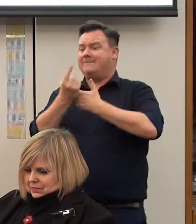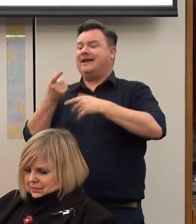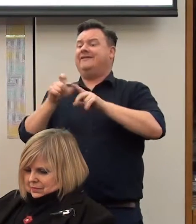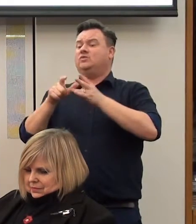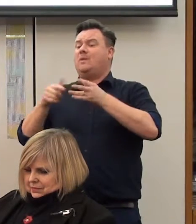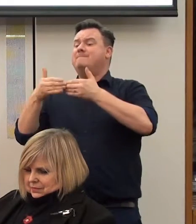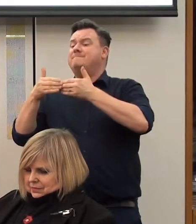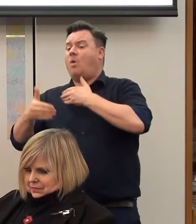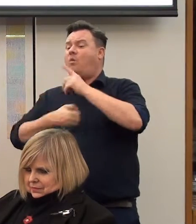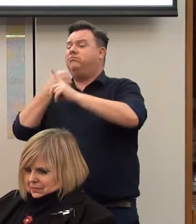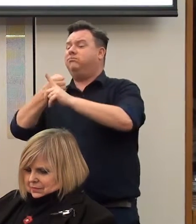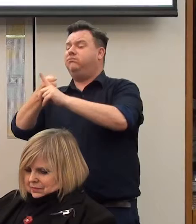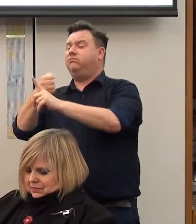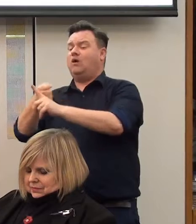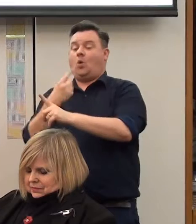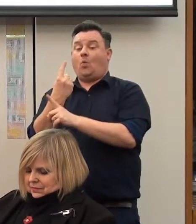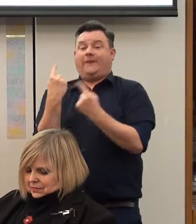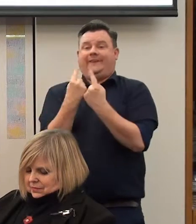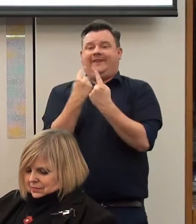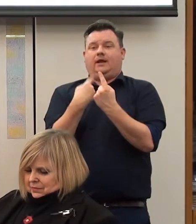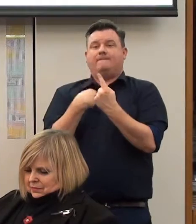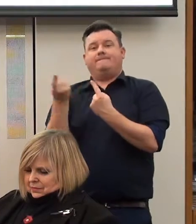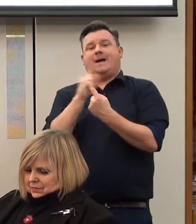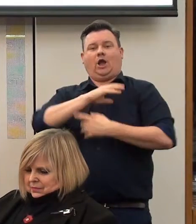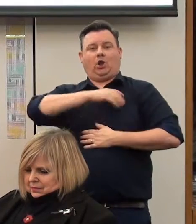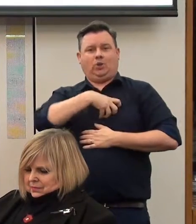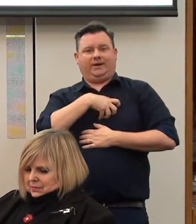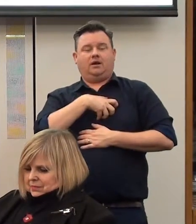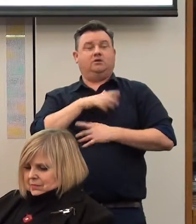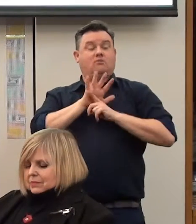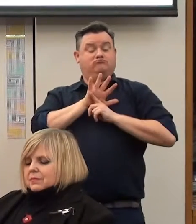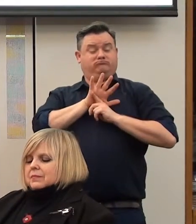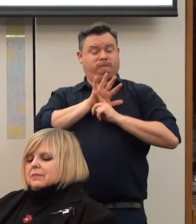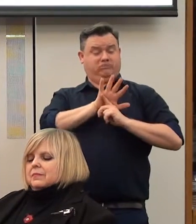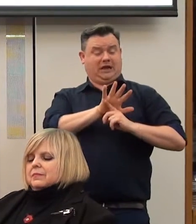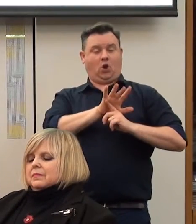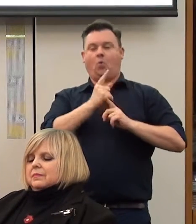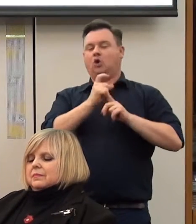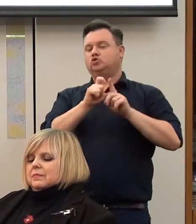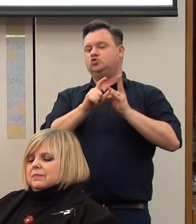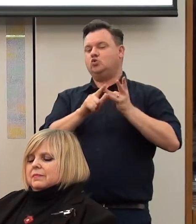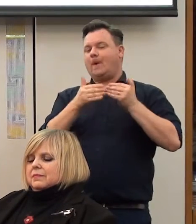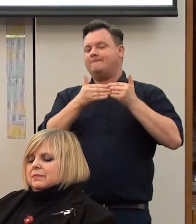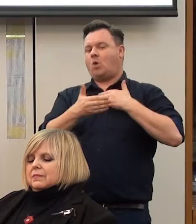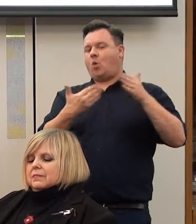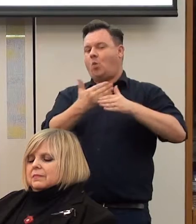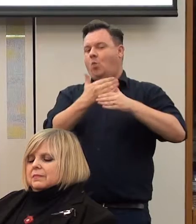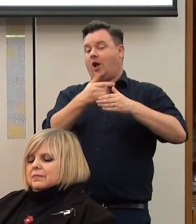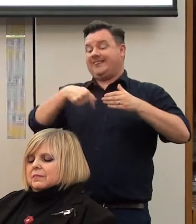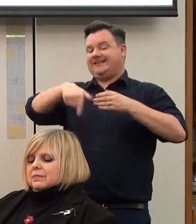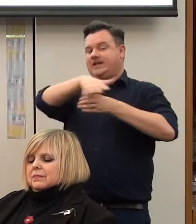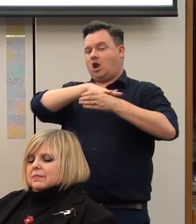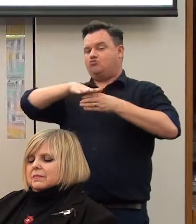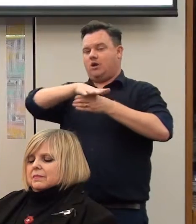more about it. So one of the things that I will be taking back to the union is to put some pressure on to do more work around this area. Because we